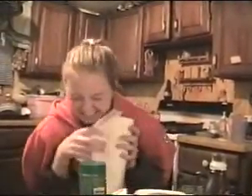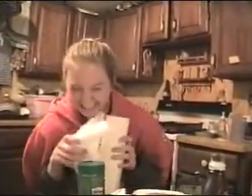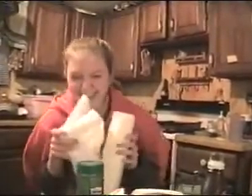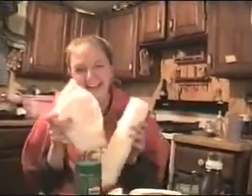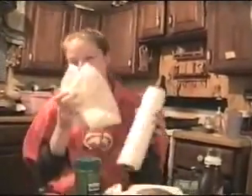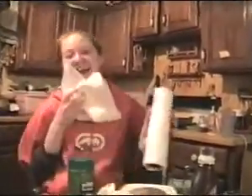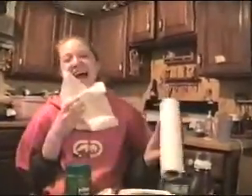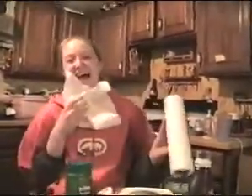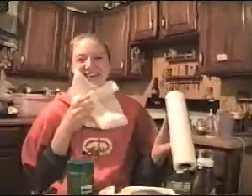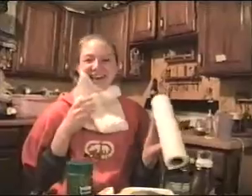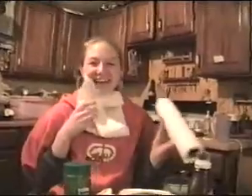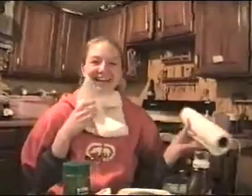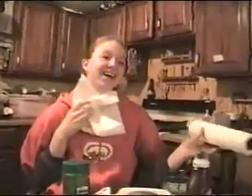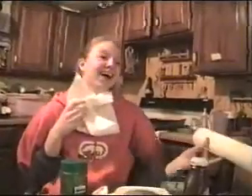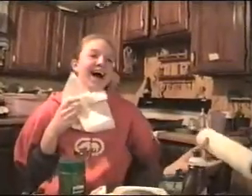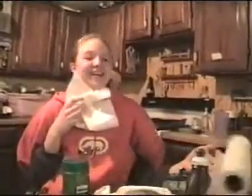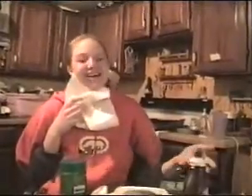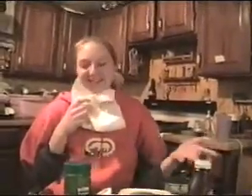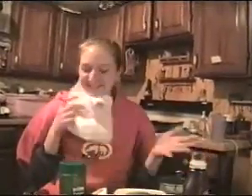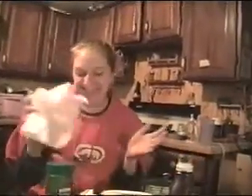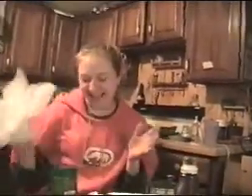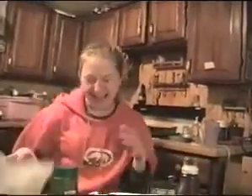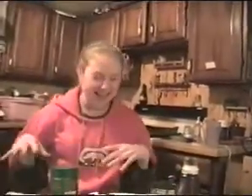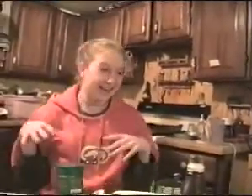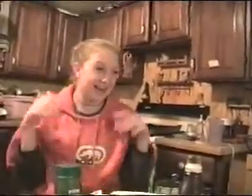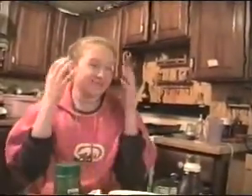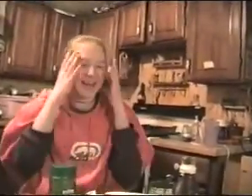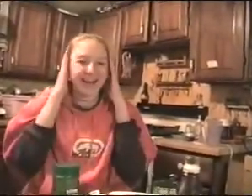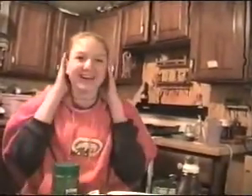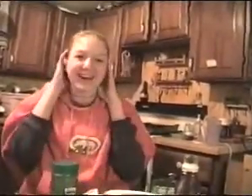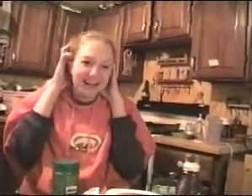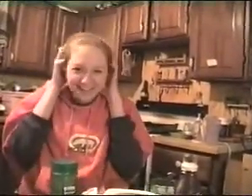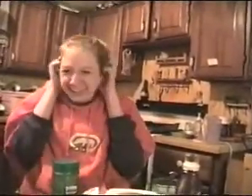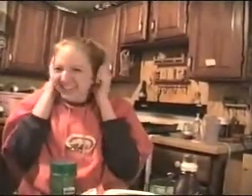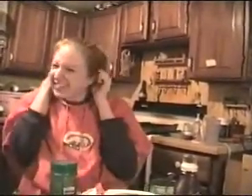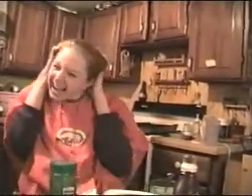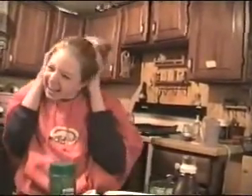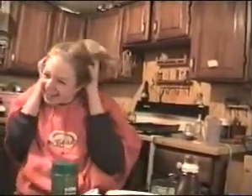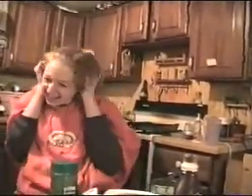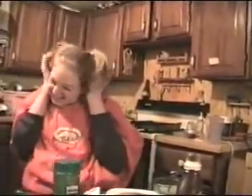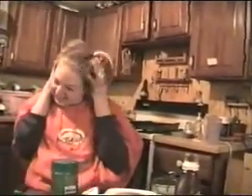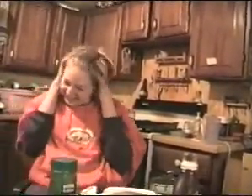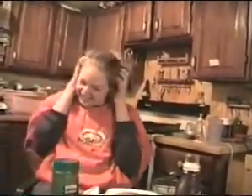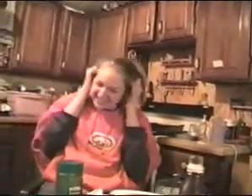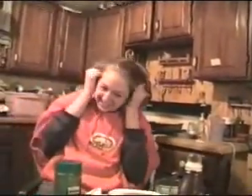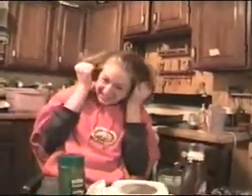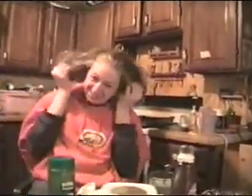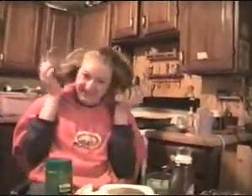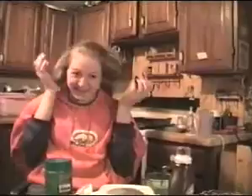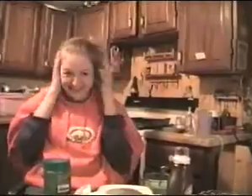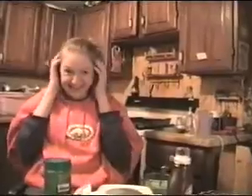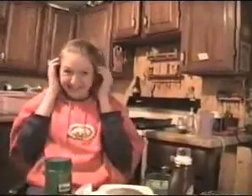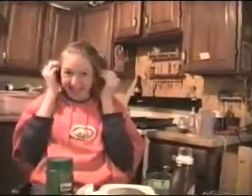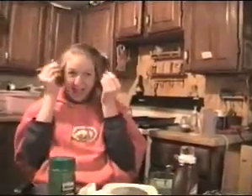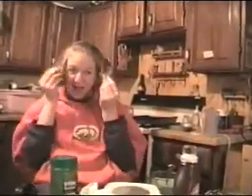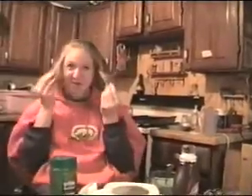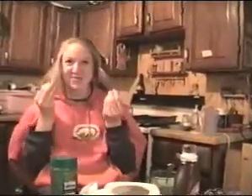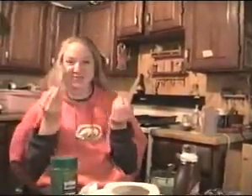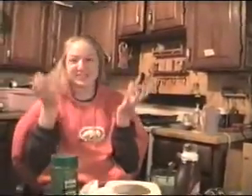Okay, anyway. Um, today I got my hair cut. Oh! Oh! Oh! You look pretty! Did